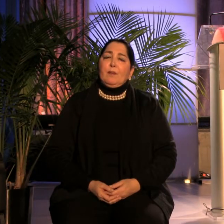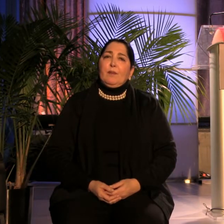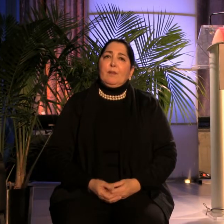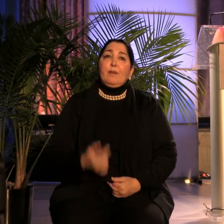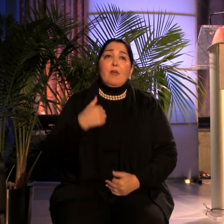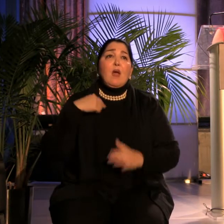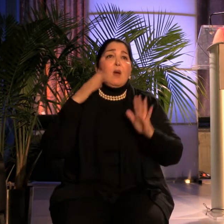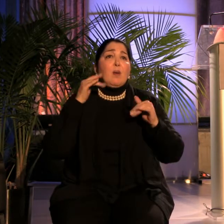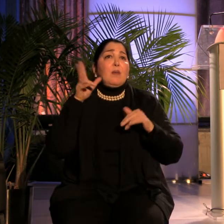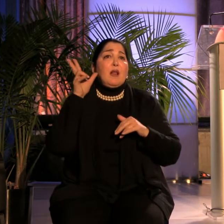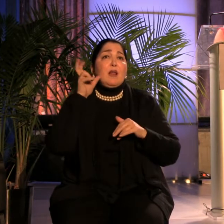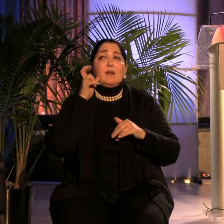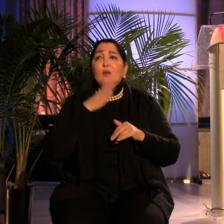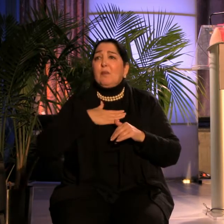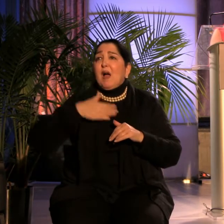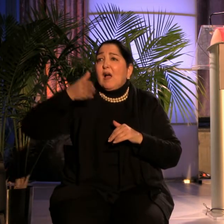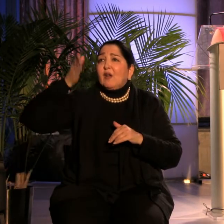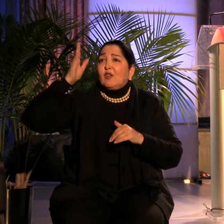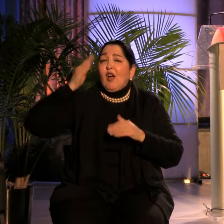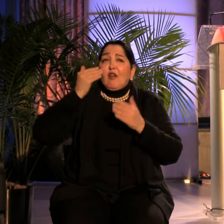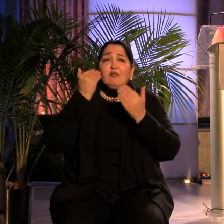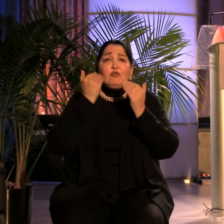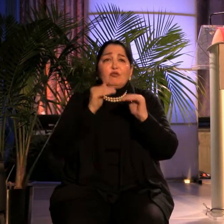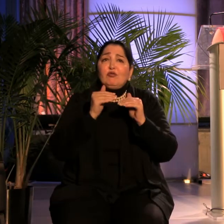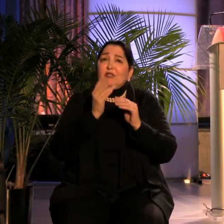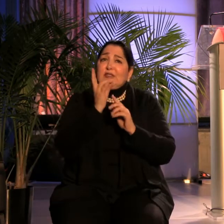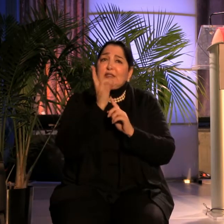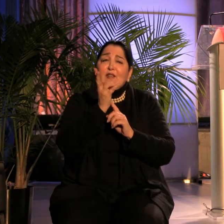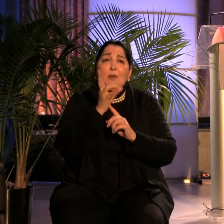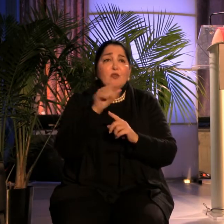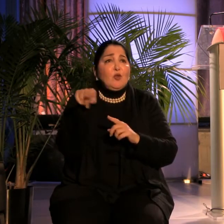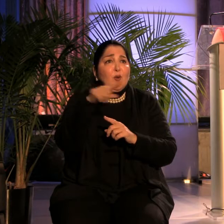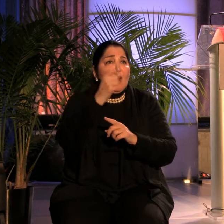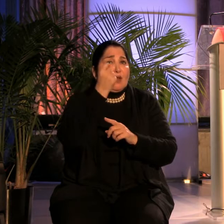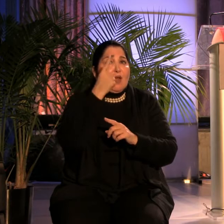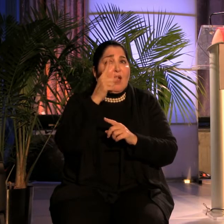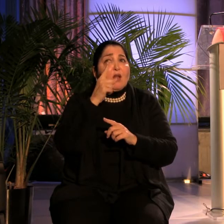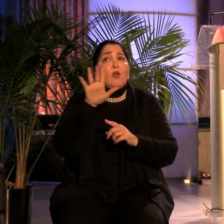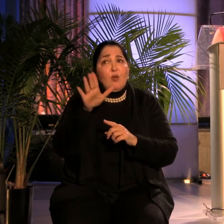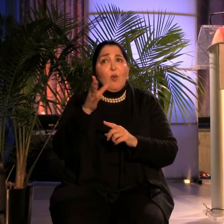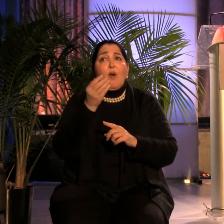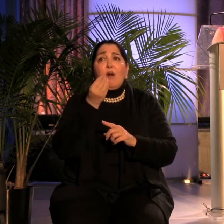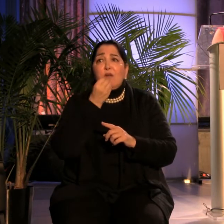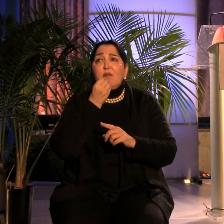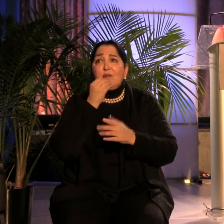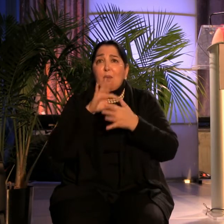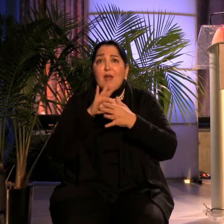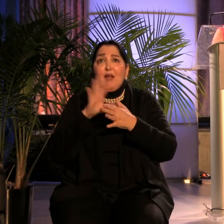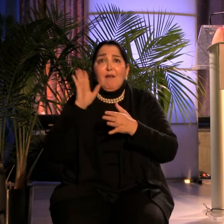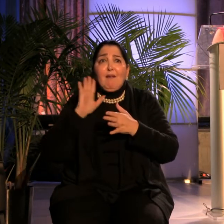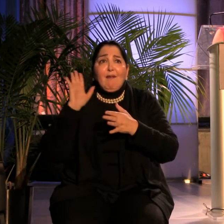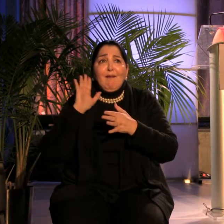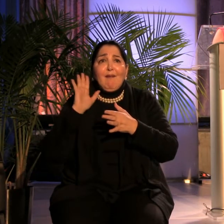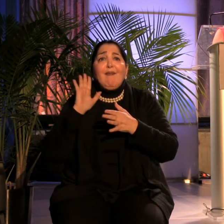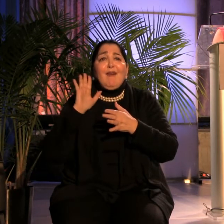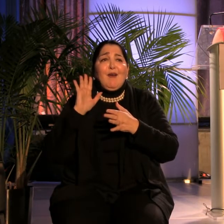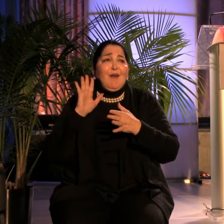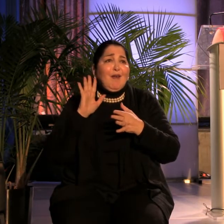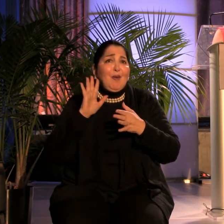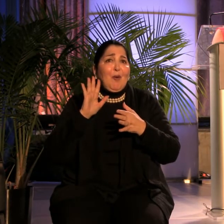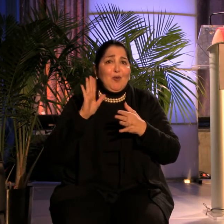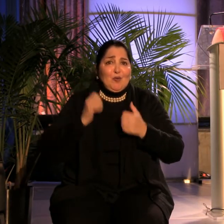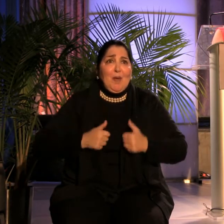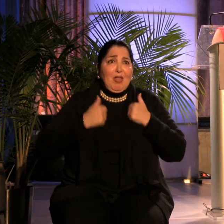listening to this little talk, you can understand that your lunch and meet used to walk around. And that we